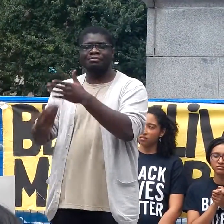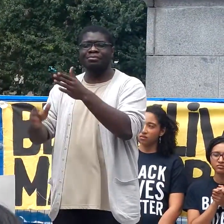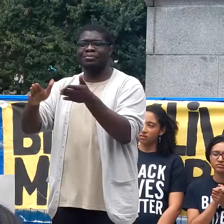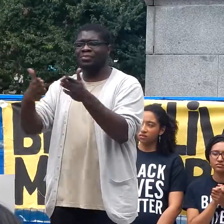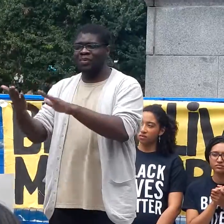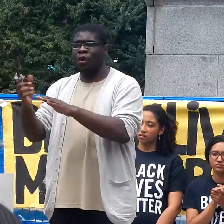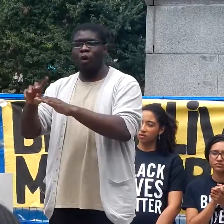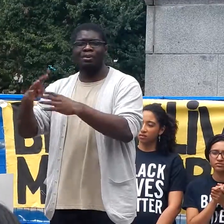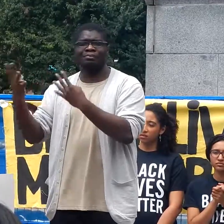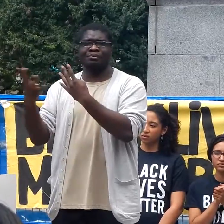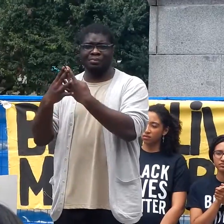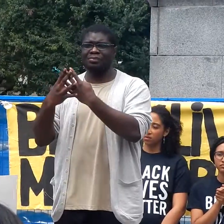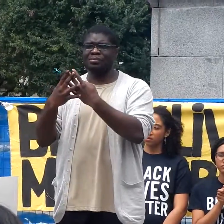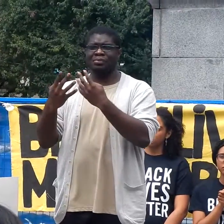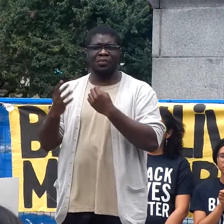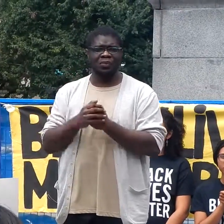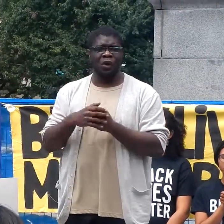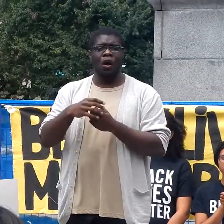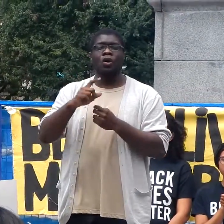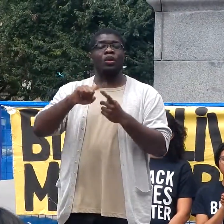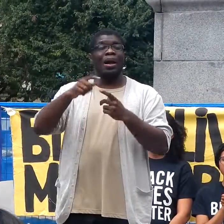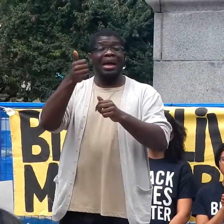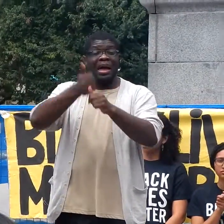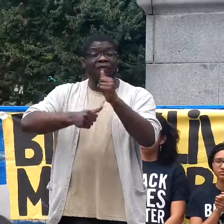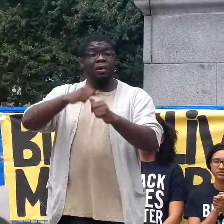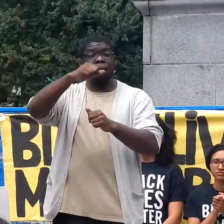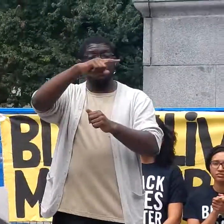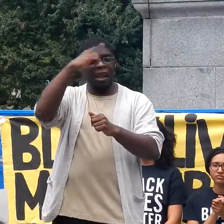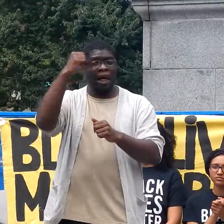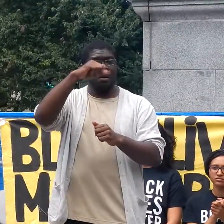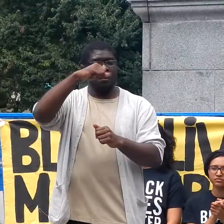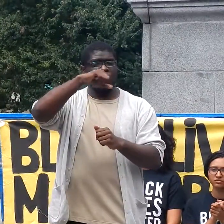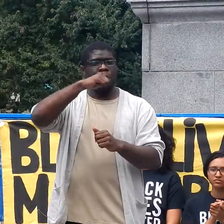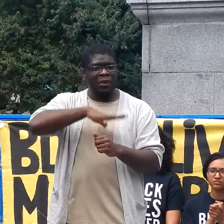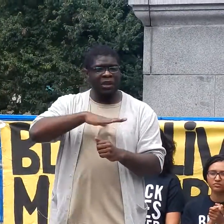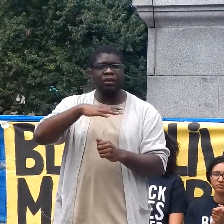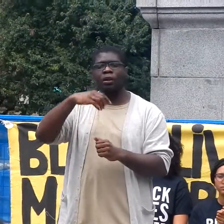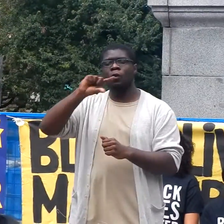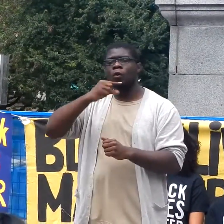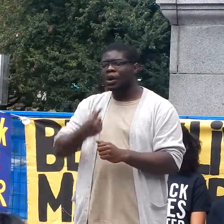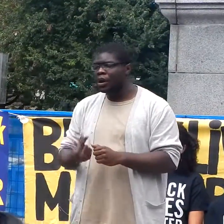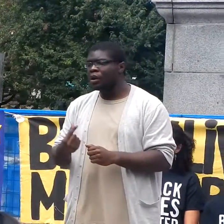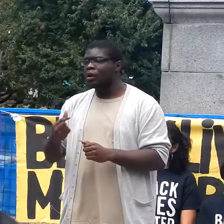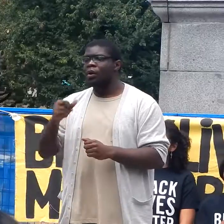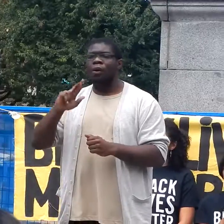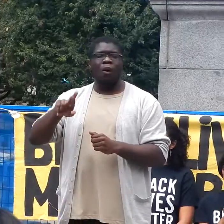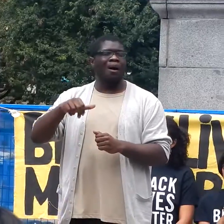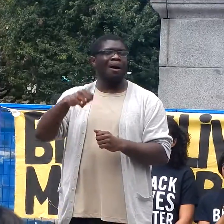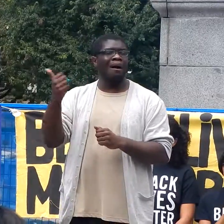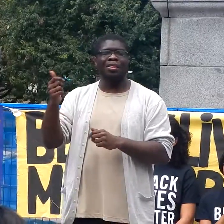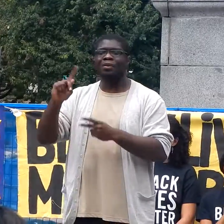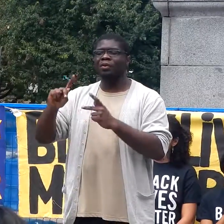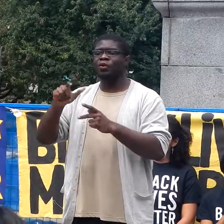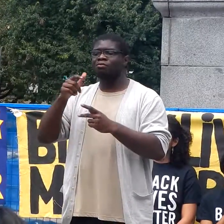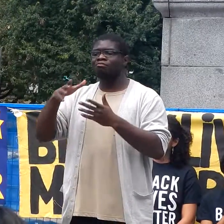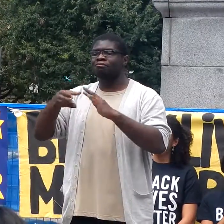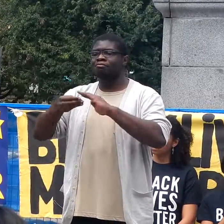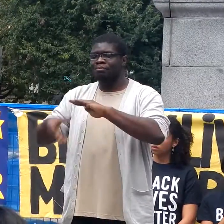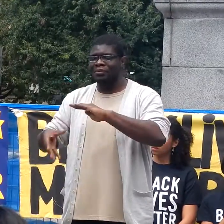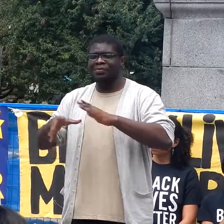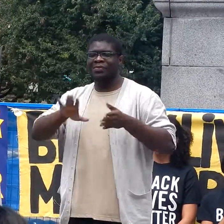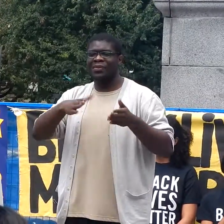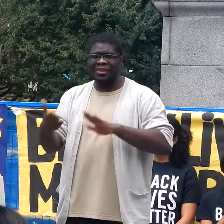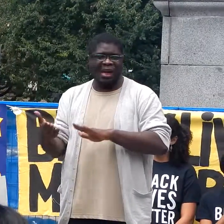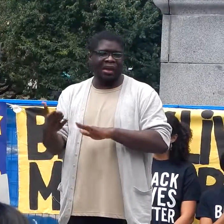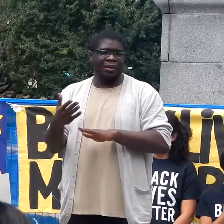the prison industrial complex to every black woman black queer to every black trans person who's died silently somewhere today we